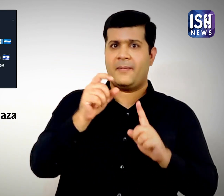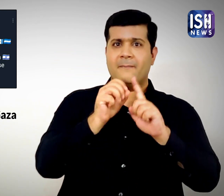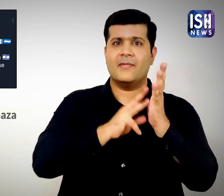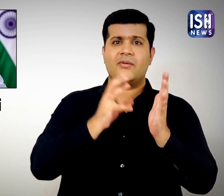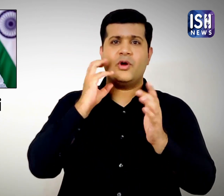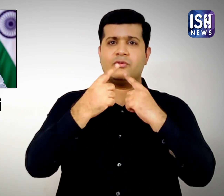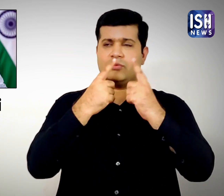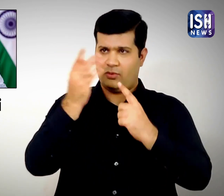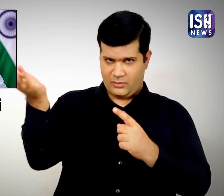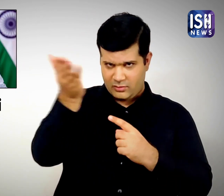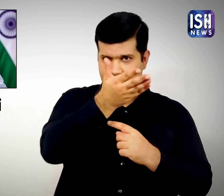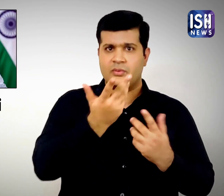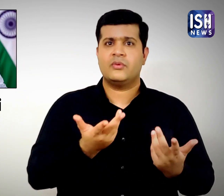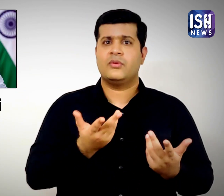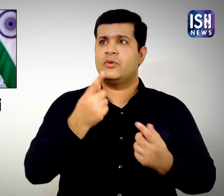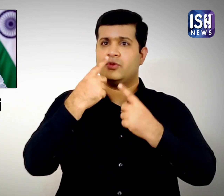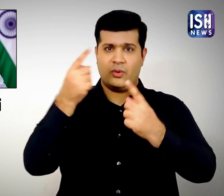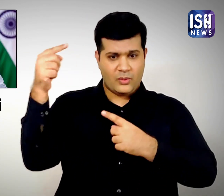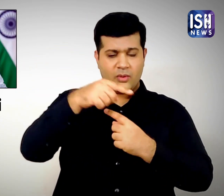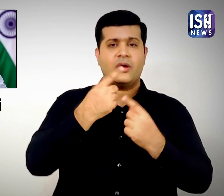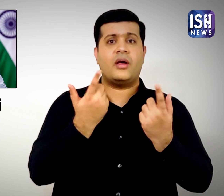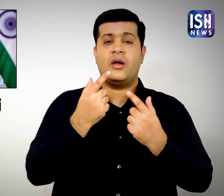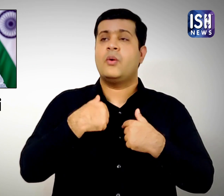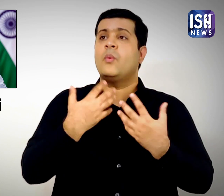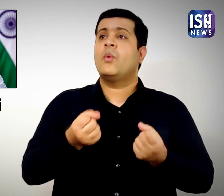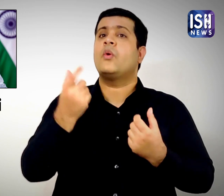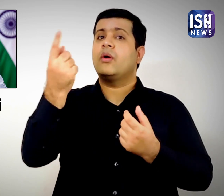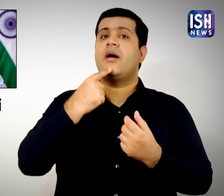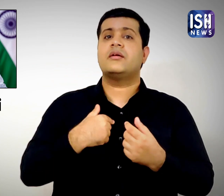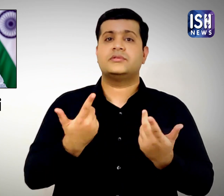Others are asking Prime Minister Narendra Modi to clear his stance on the issue.